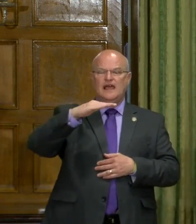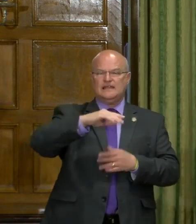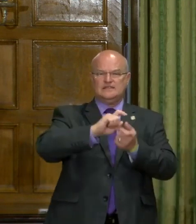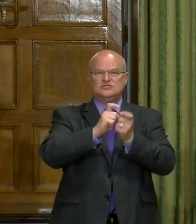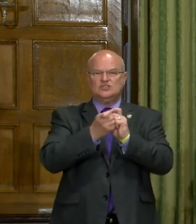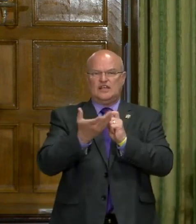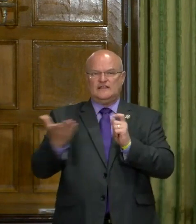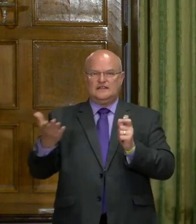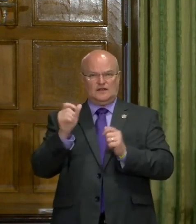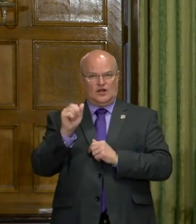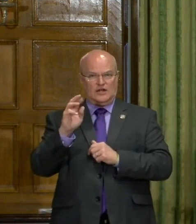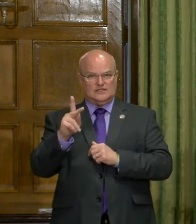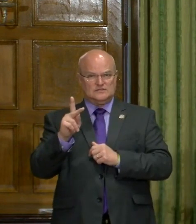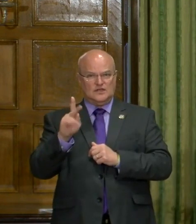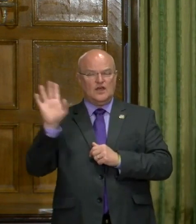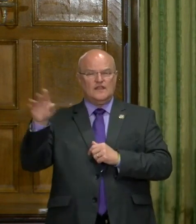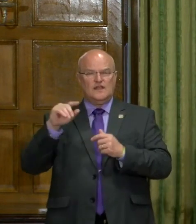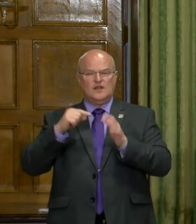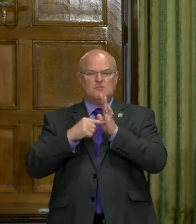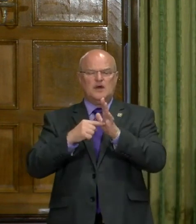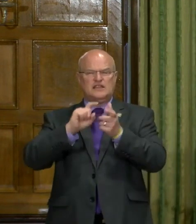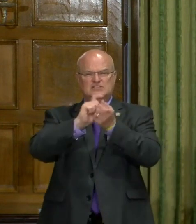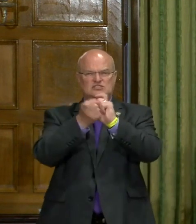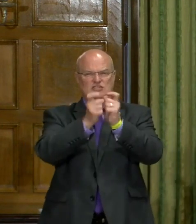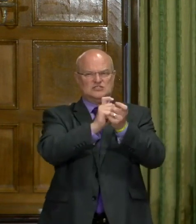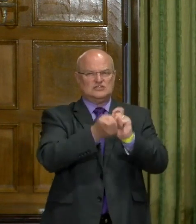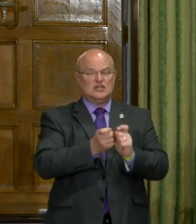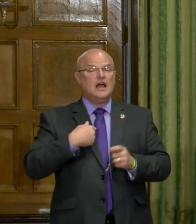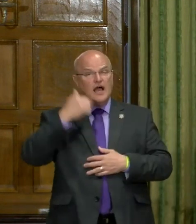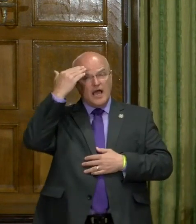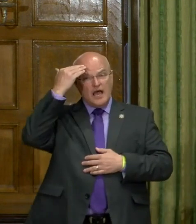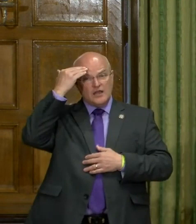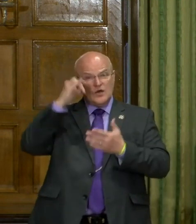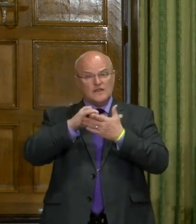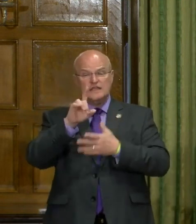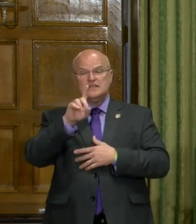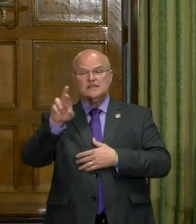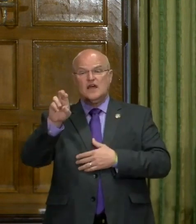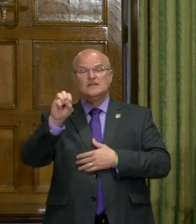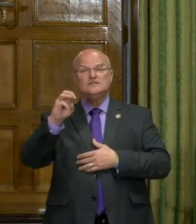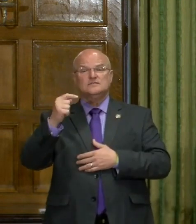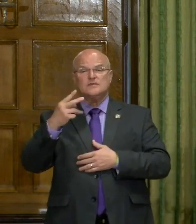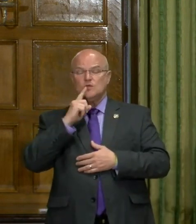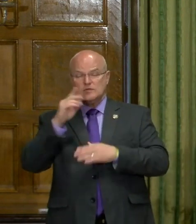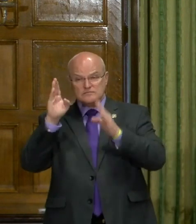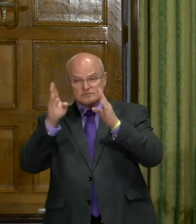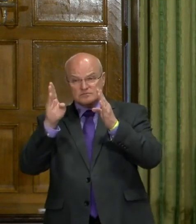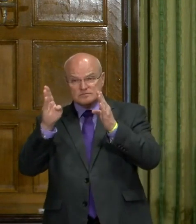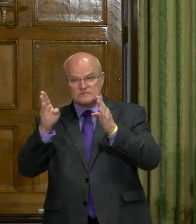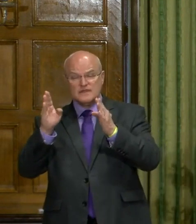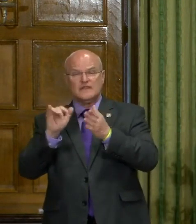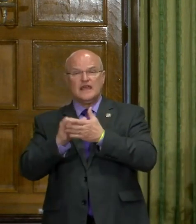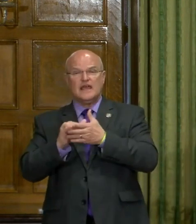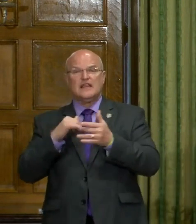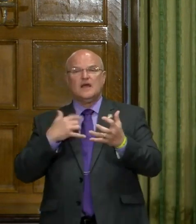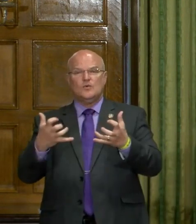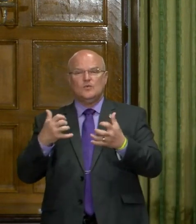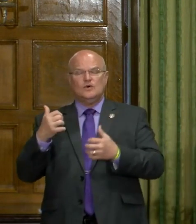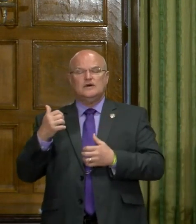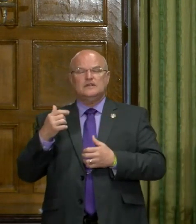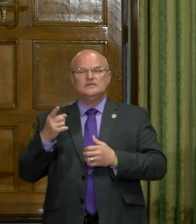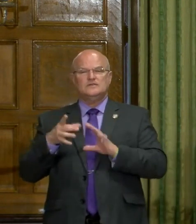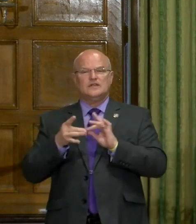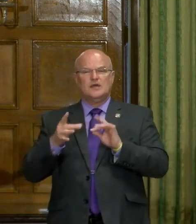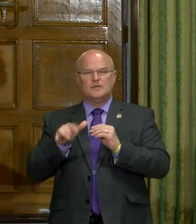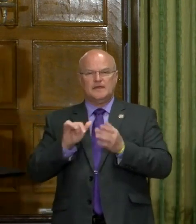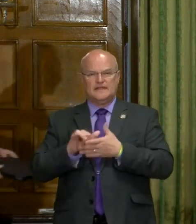change things in Arkansas, their, their modeling changes a little bit. I know that, uh, Dr. Smith has paid close attention to it. I wanted you to,